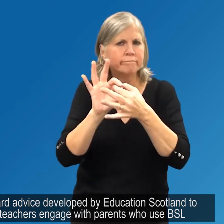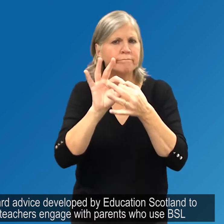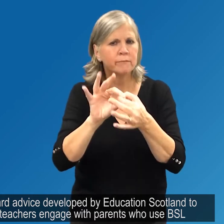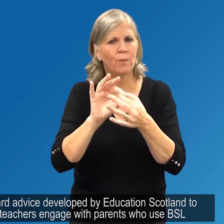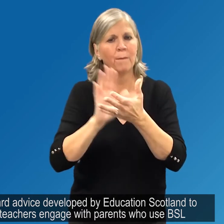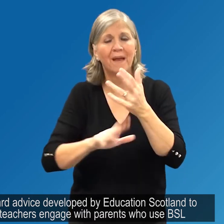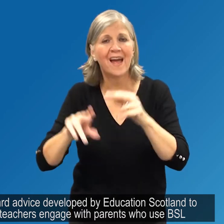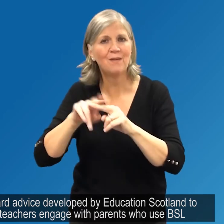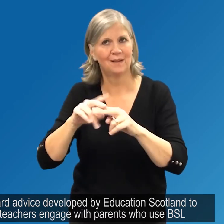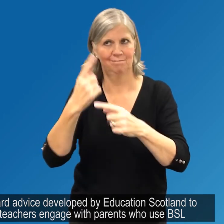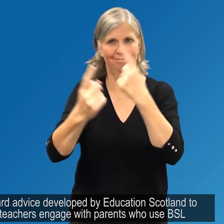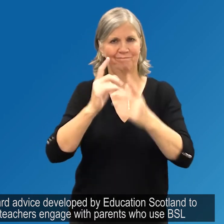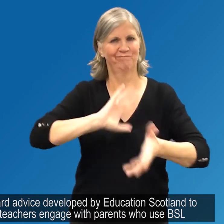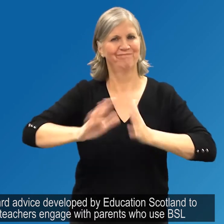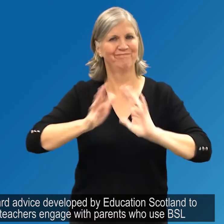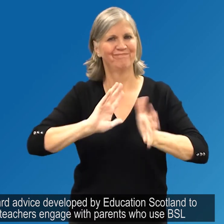engage with parents who use BSL.